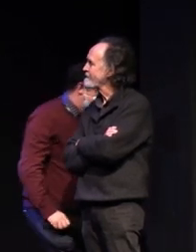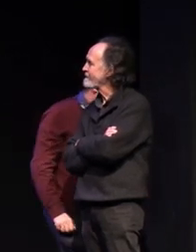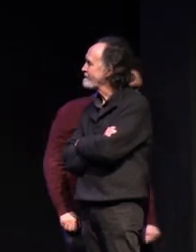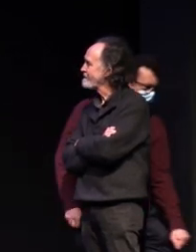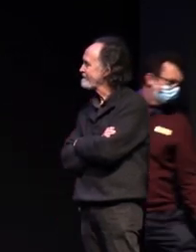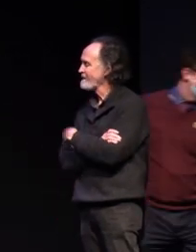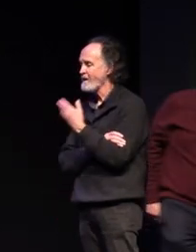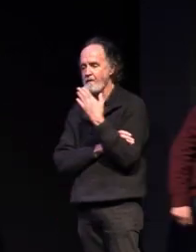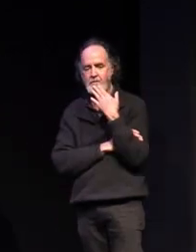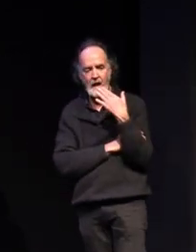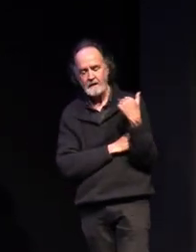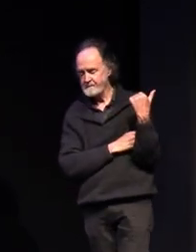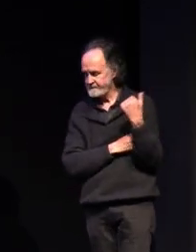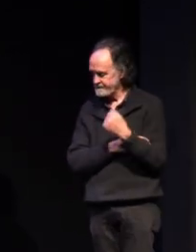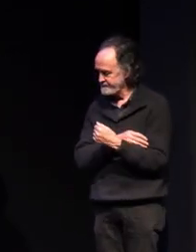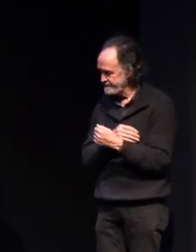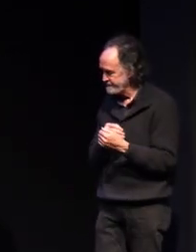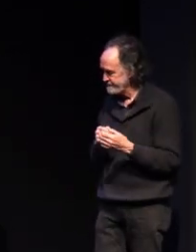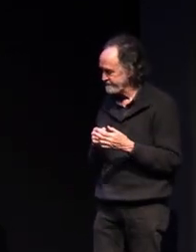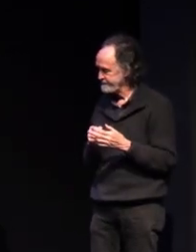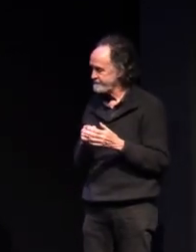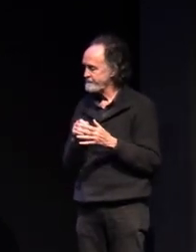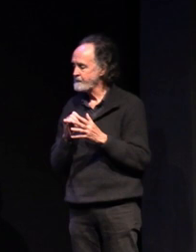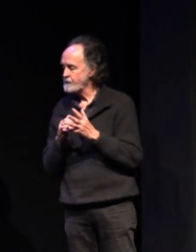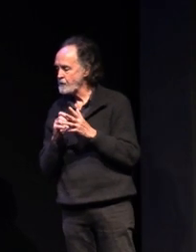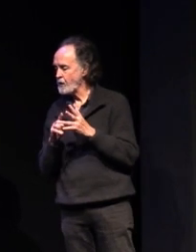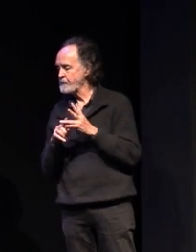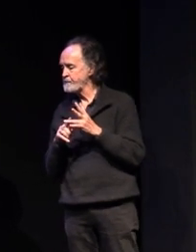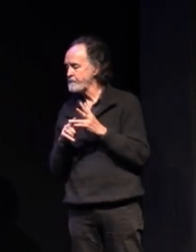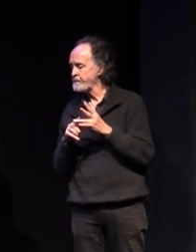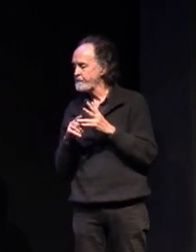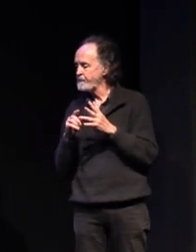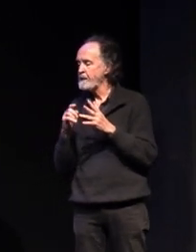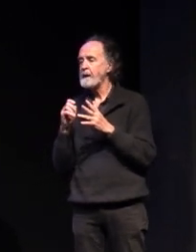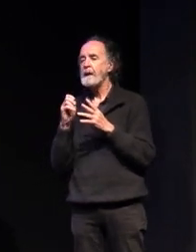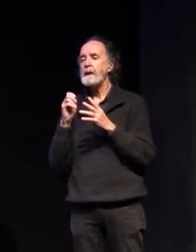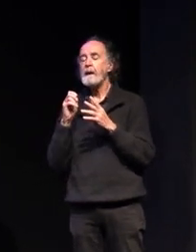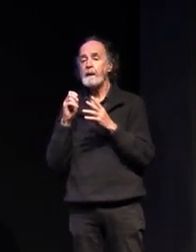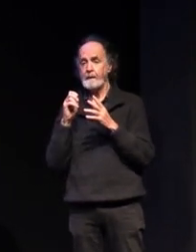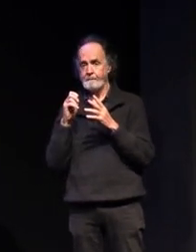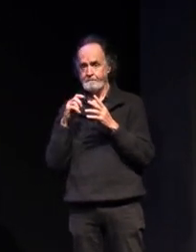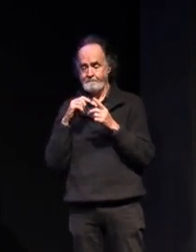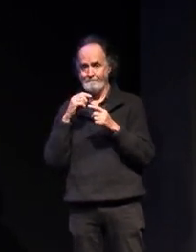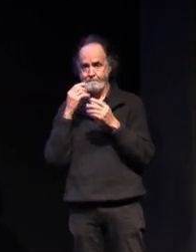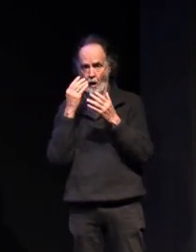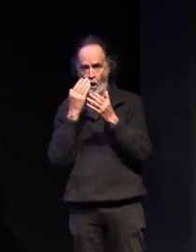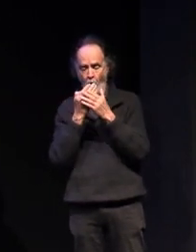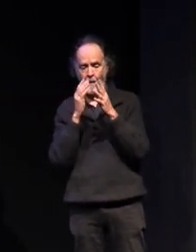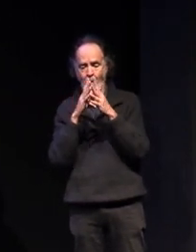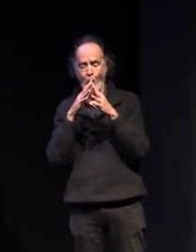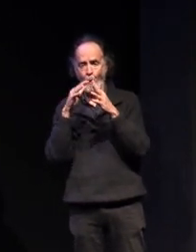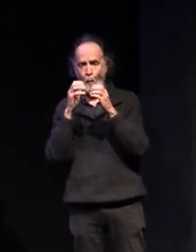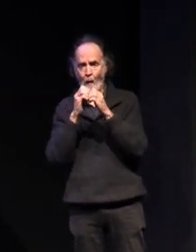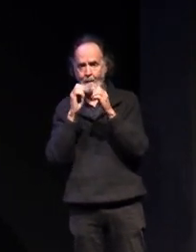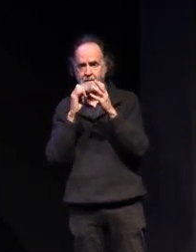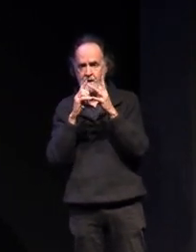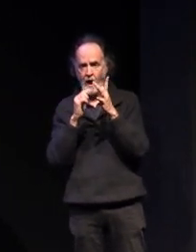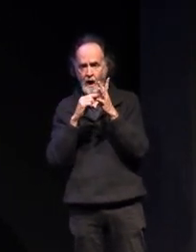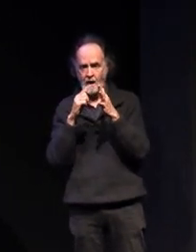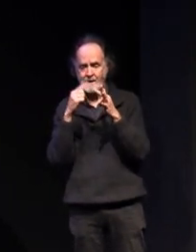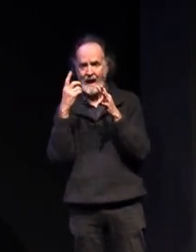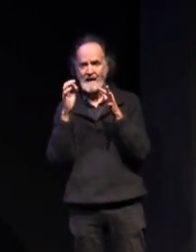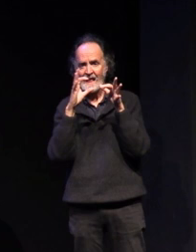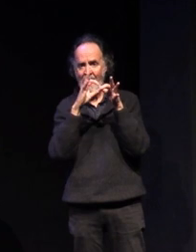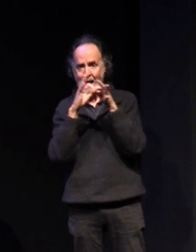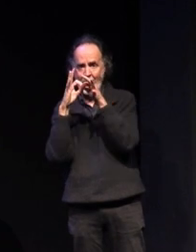thank you michael so in the information provided and on our website is a link um to this